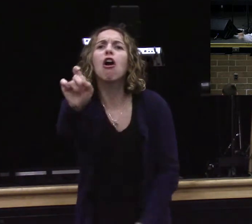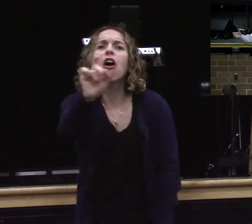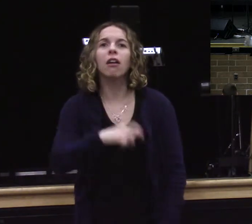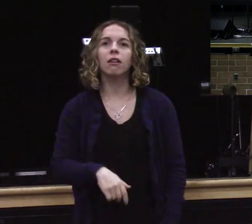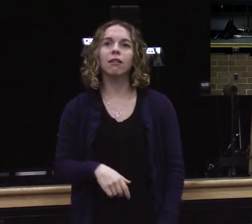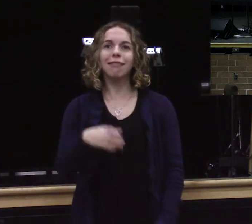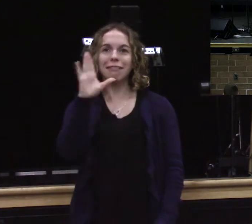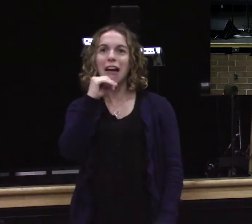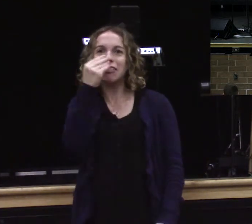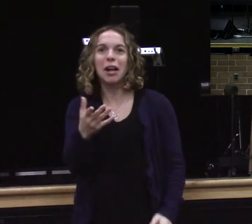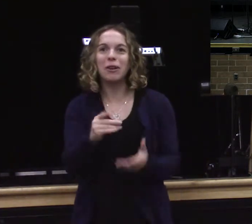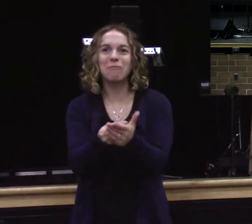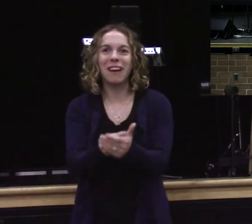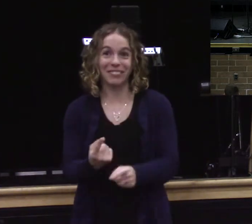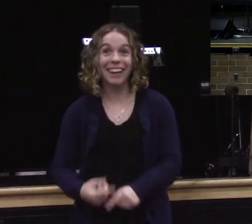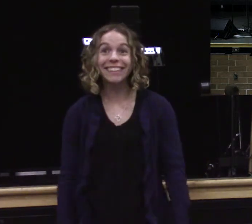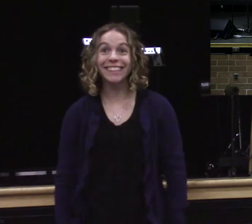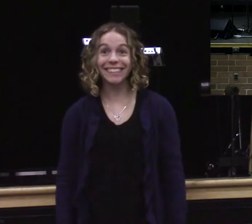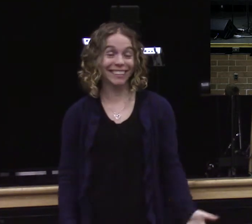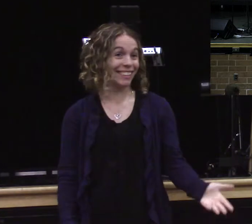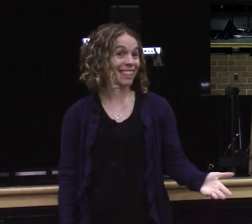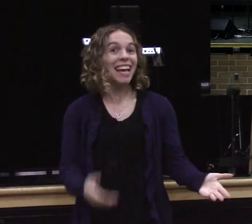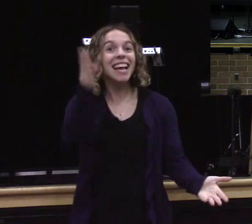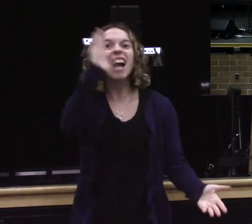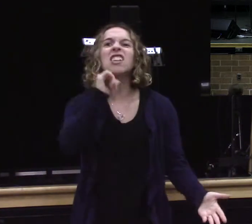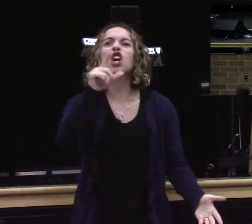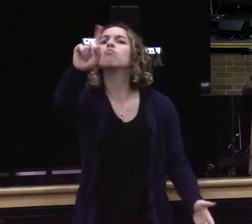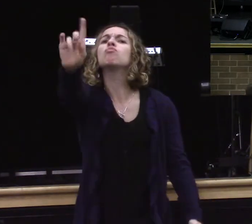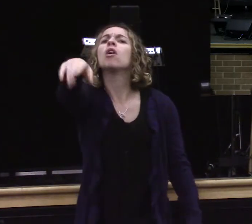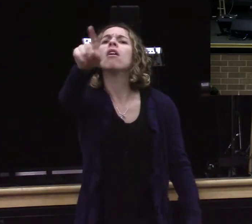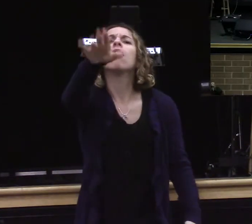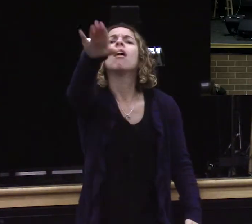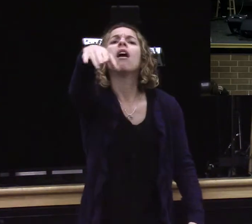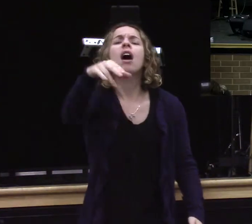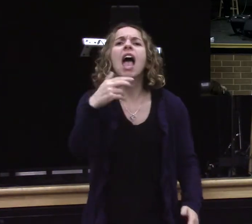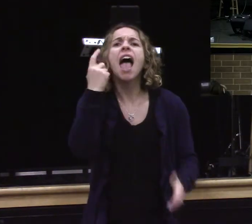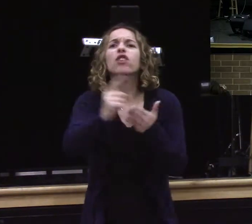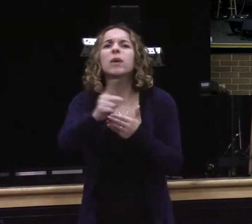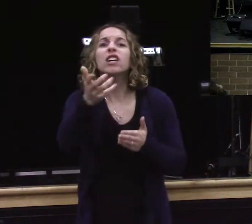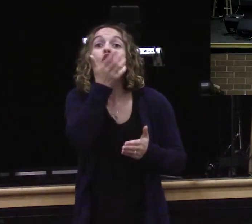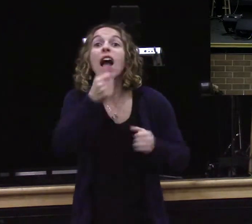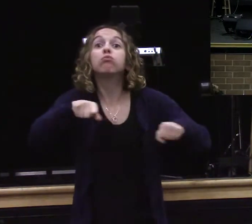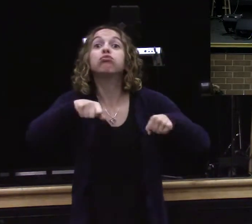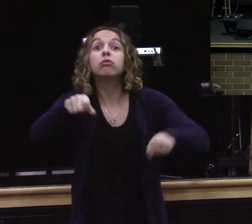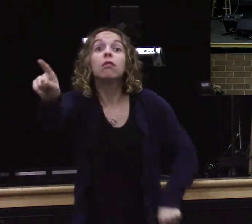So to speak. And he's not going to ask us. How. If we mowed our lawn every week.